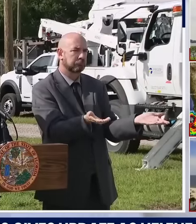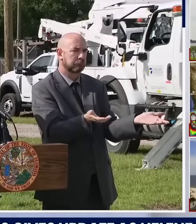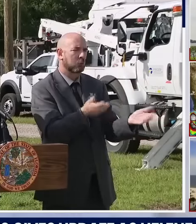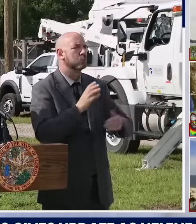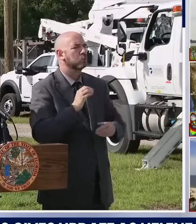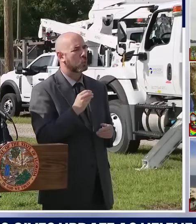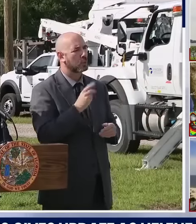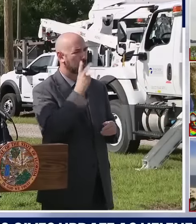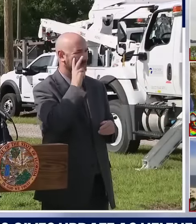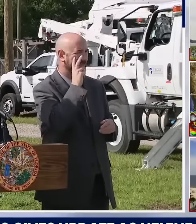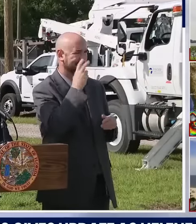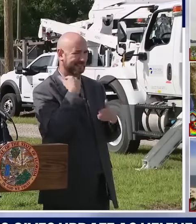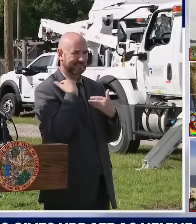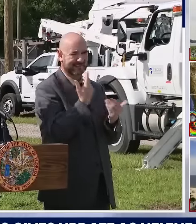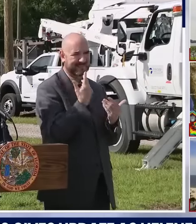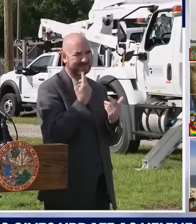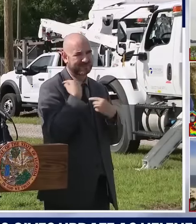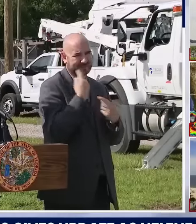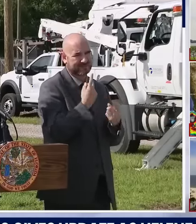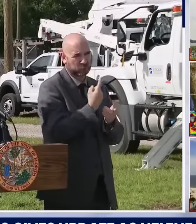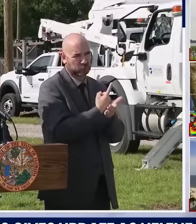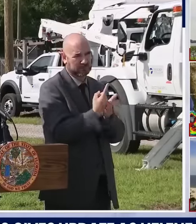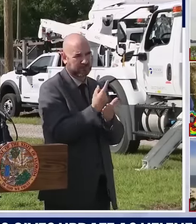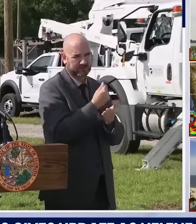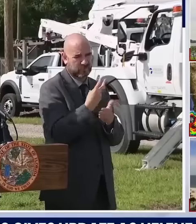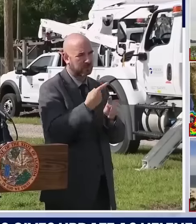and months with the amount of rain that we've gotten.